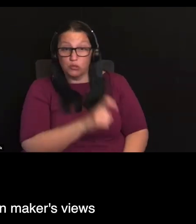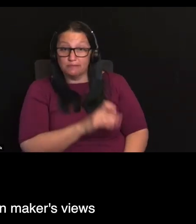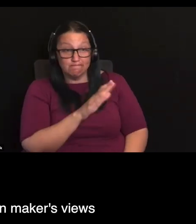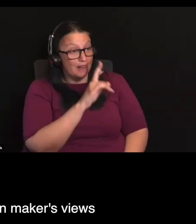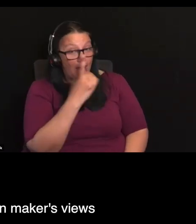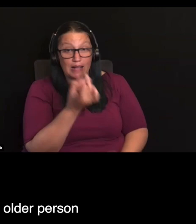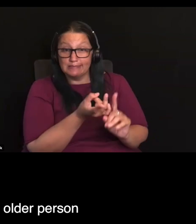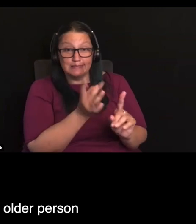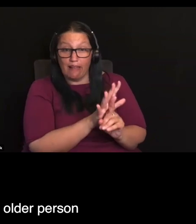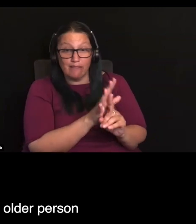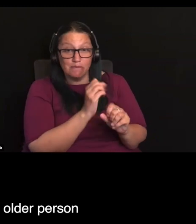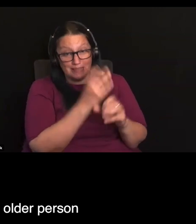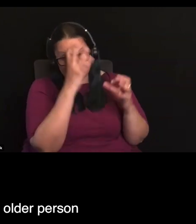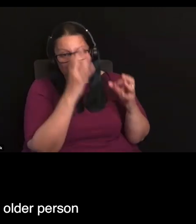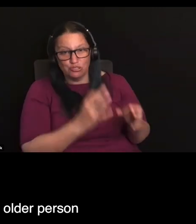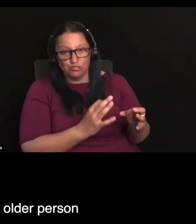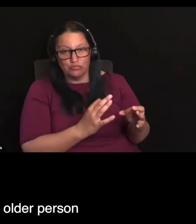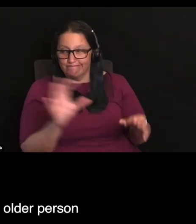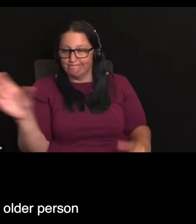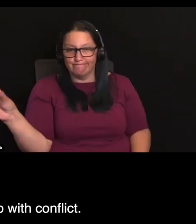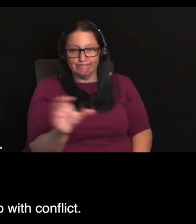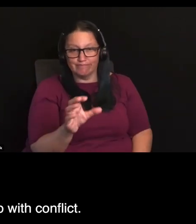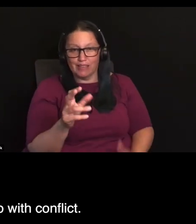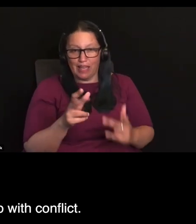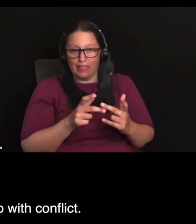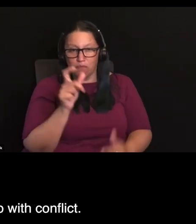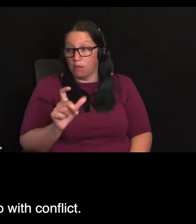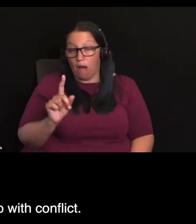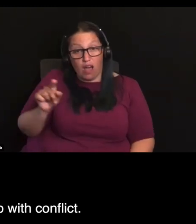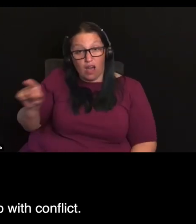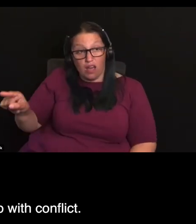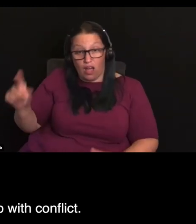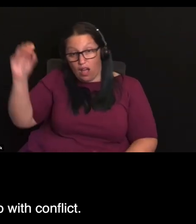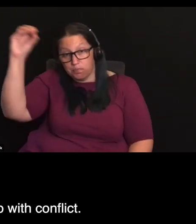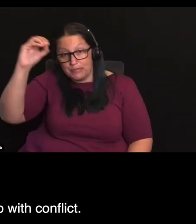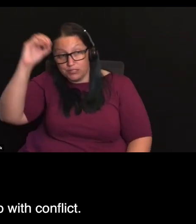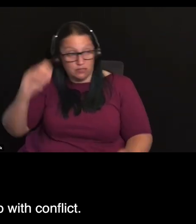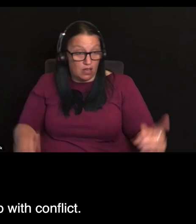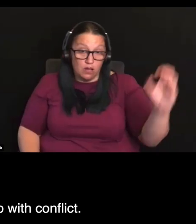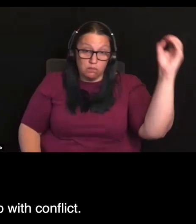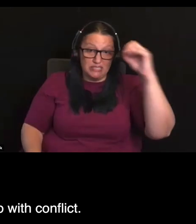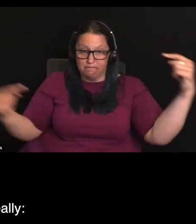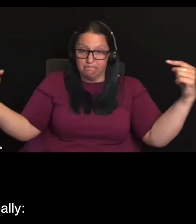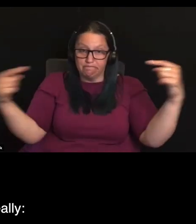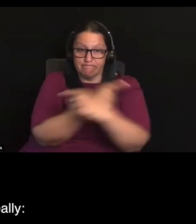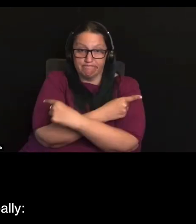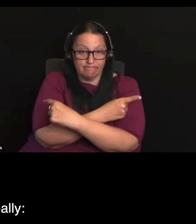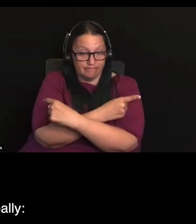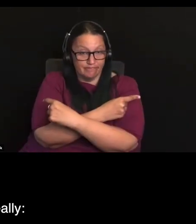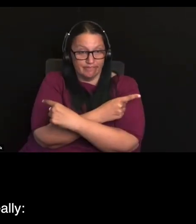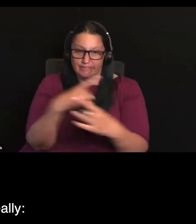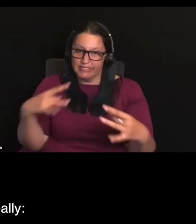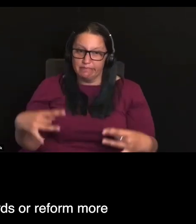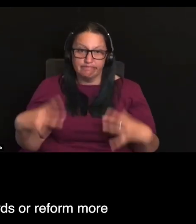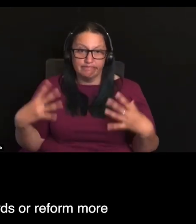substitute decision makers' views might not align with that of the older person themselves, and we can end up with conflict. But the